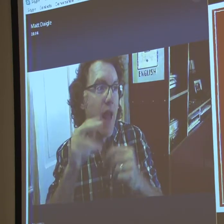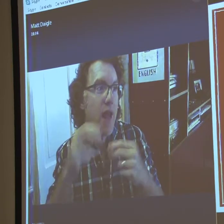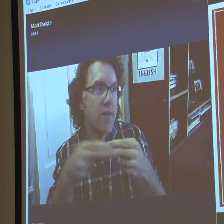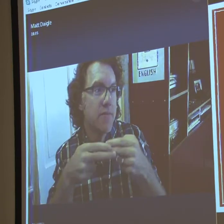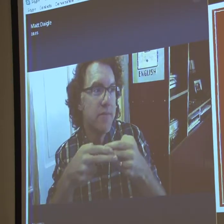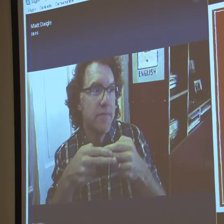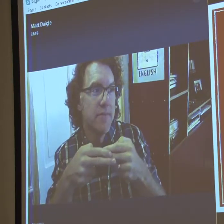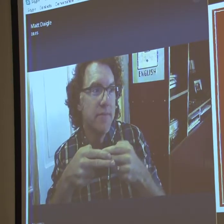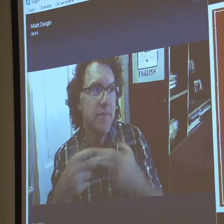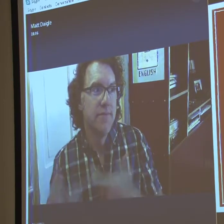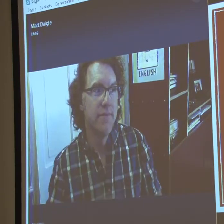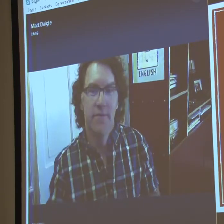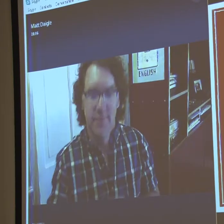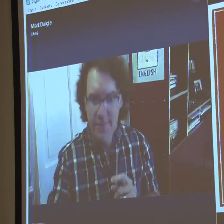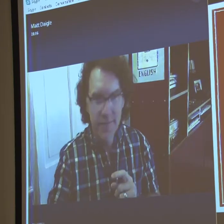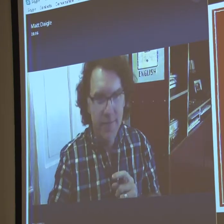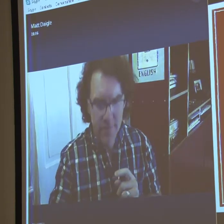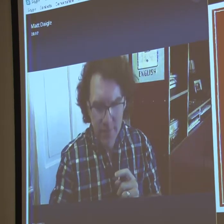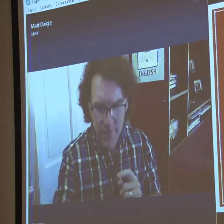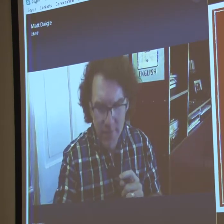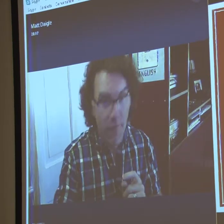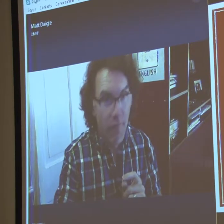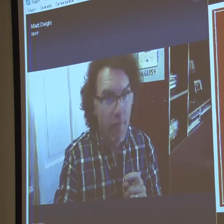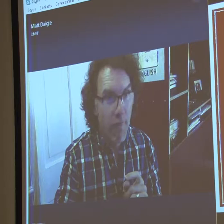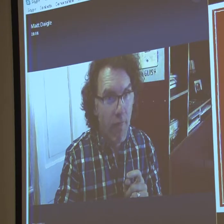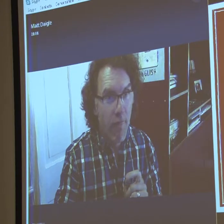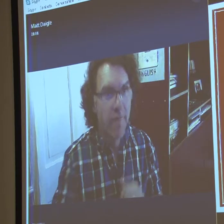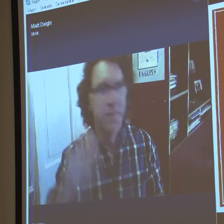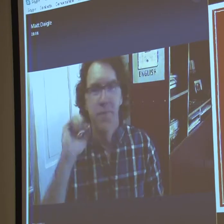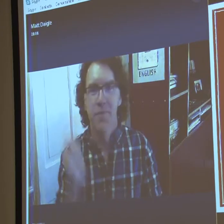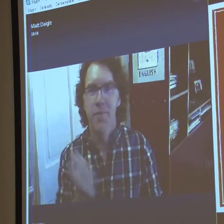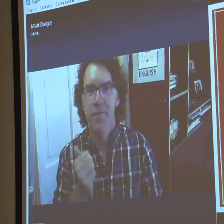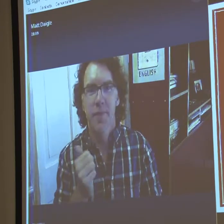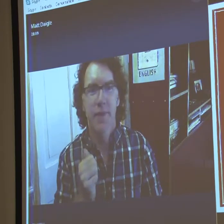Now, panel, please. Next slide.